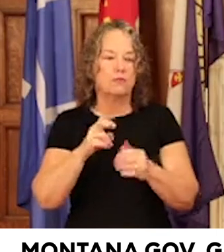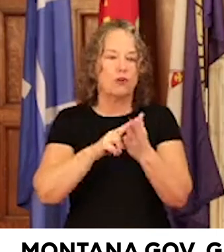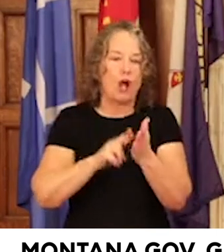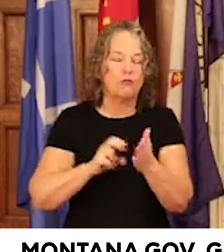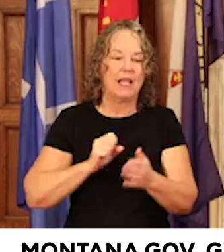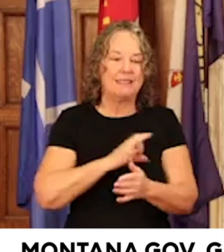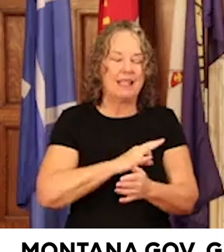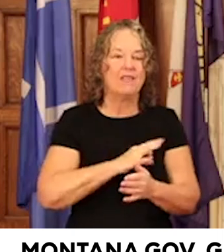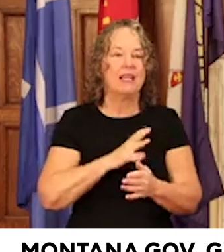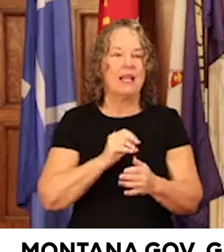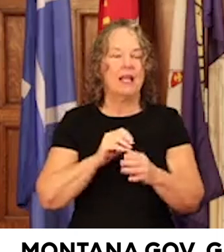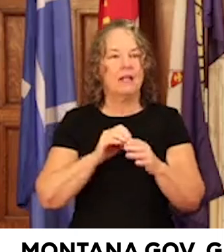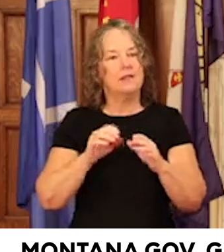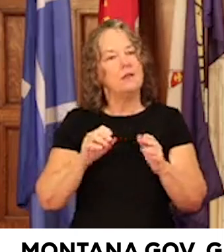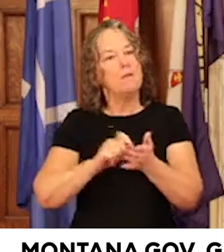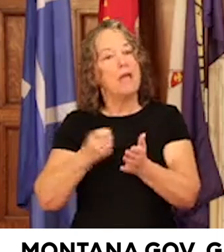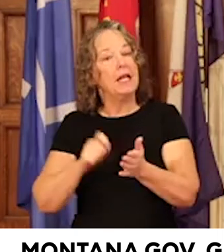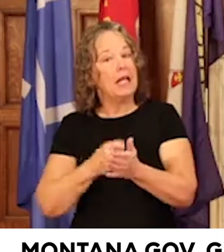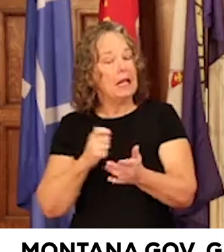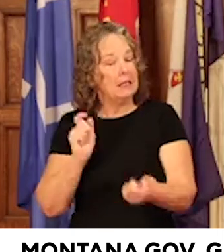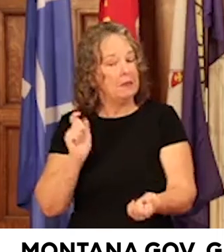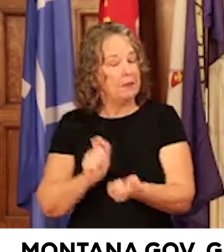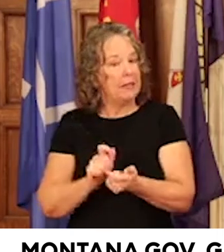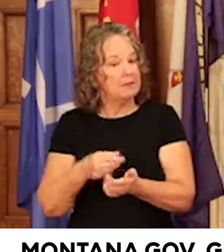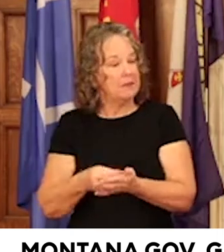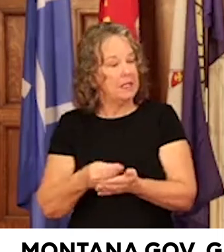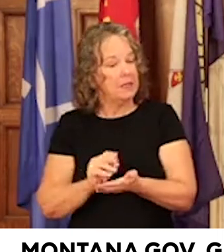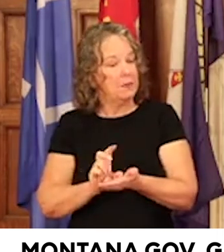some higher expected case of Medicaid is a much smaller chunk of that.